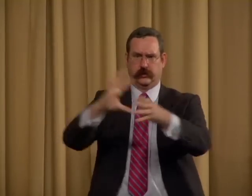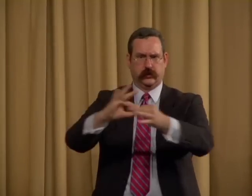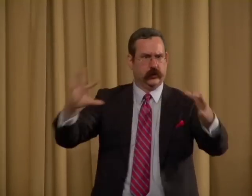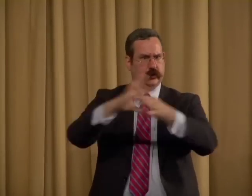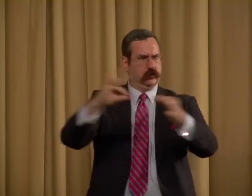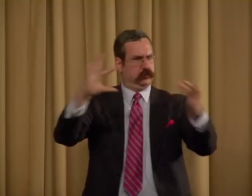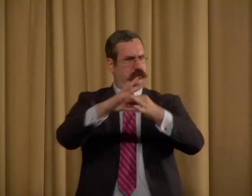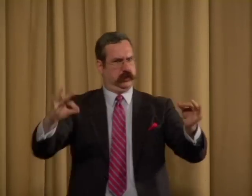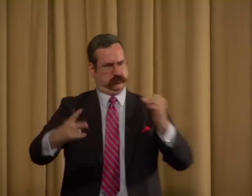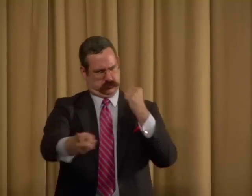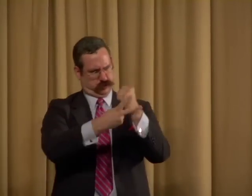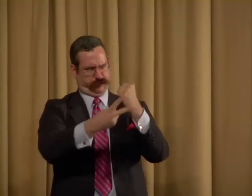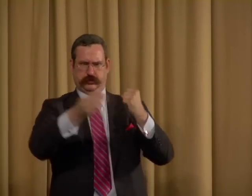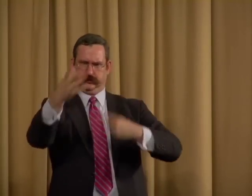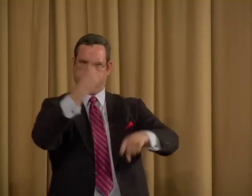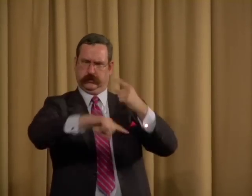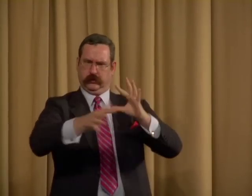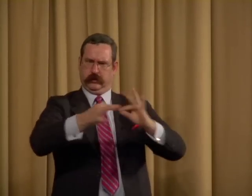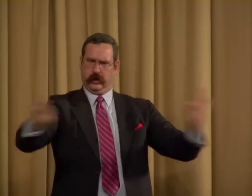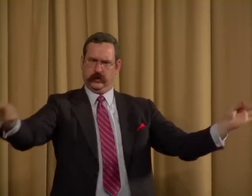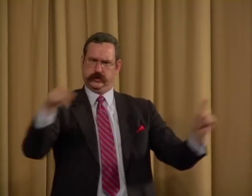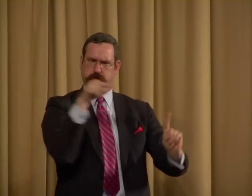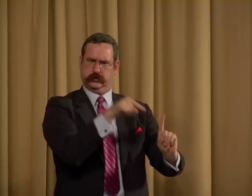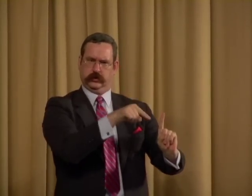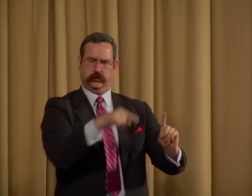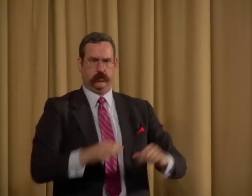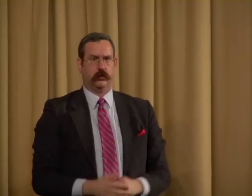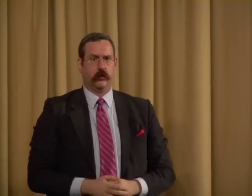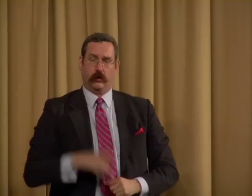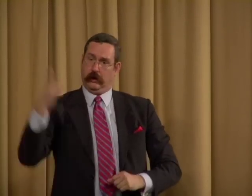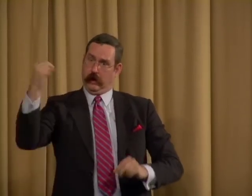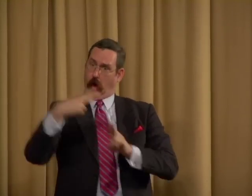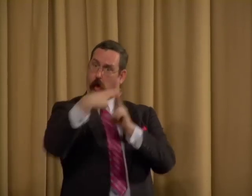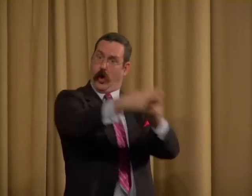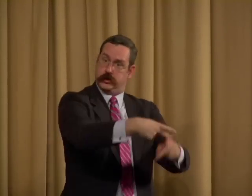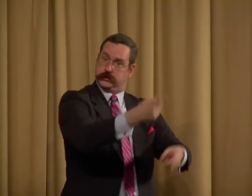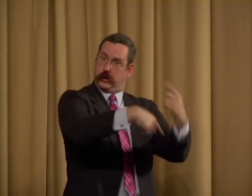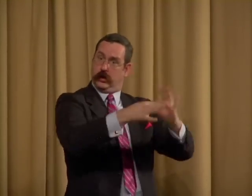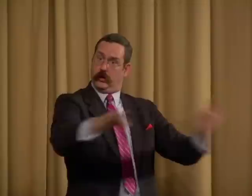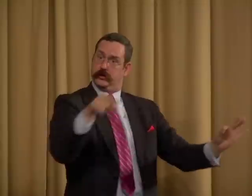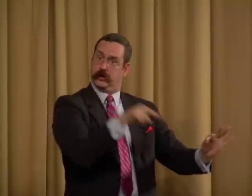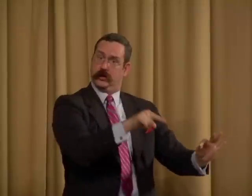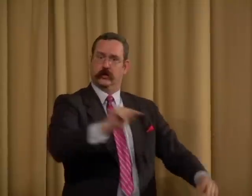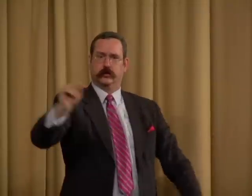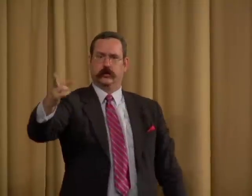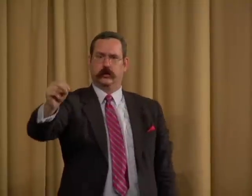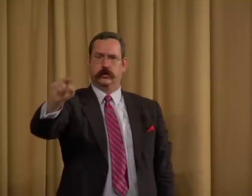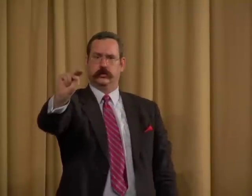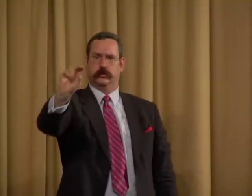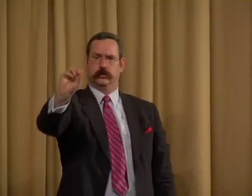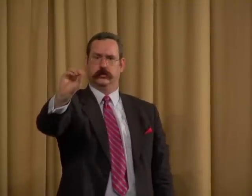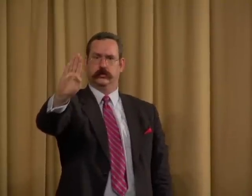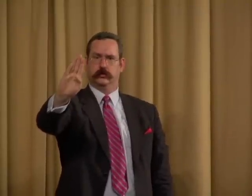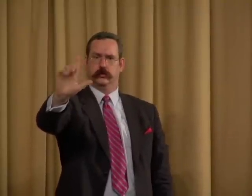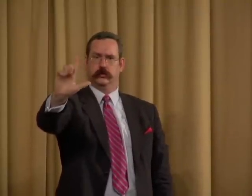who shared with us a very important message. And the message that he shared